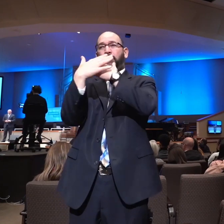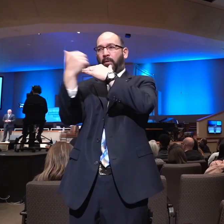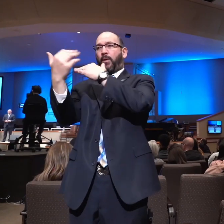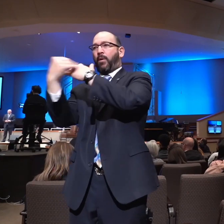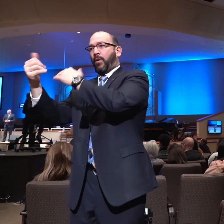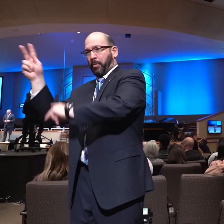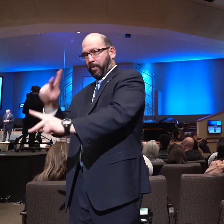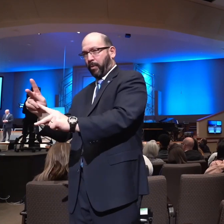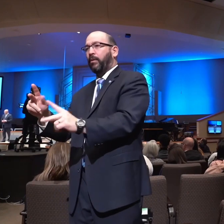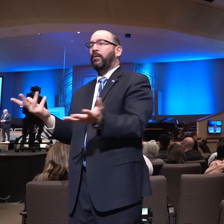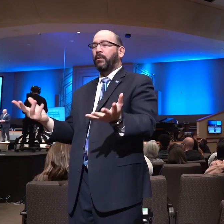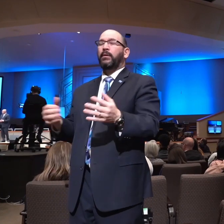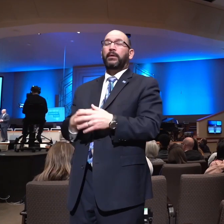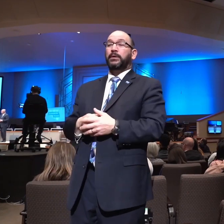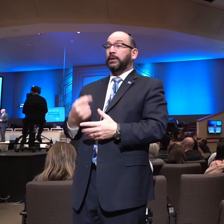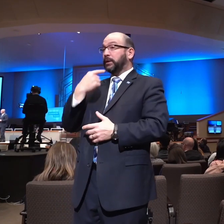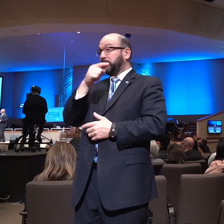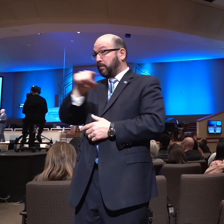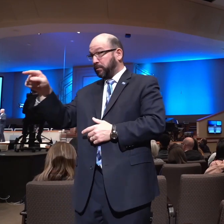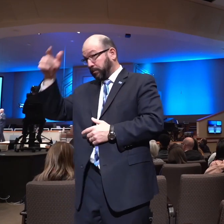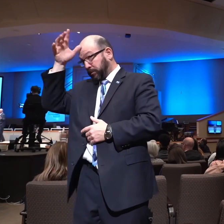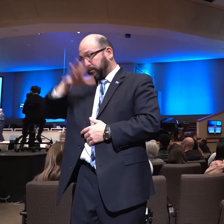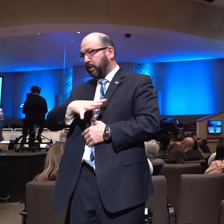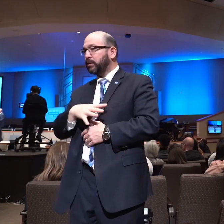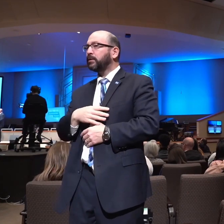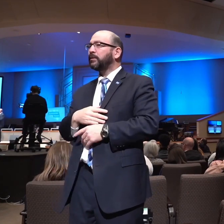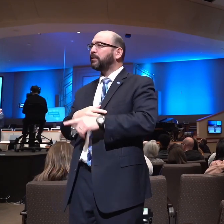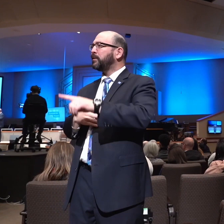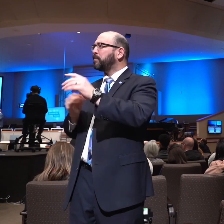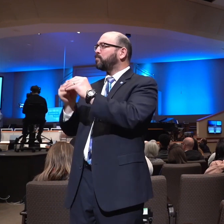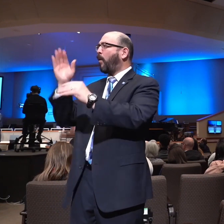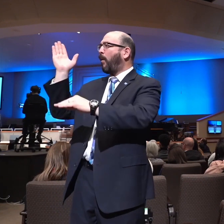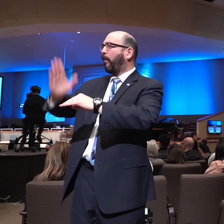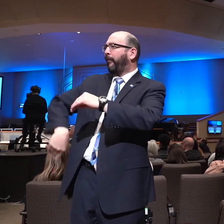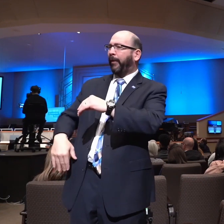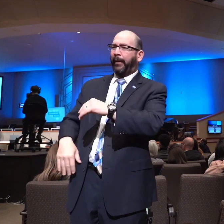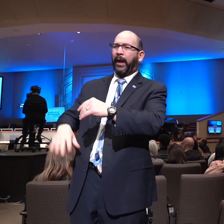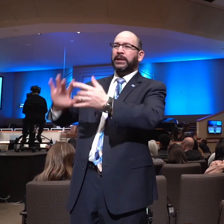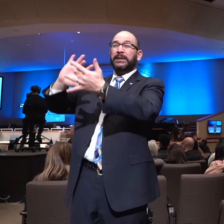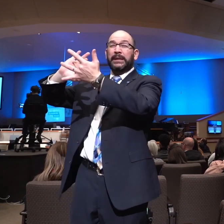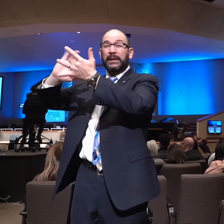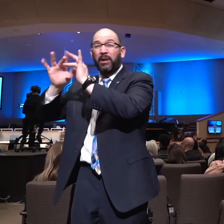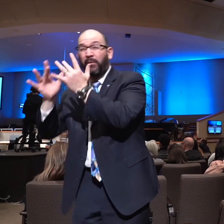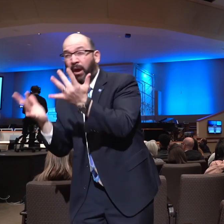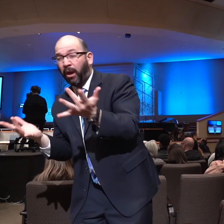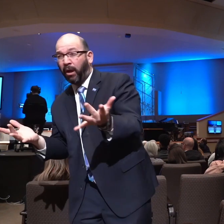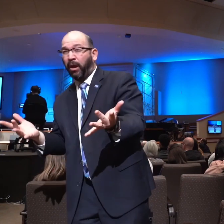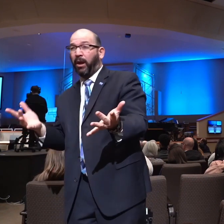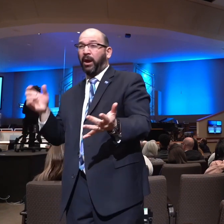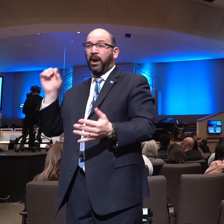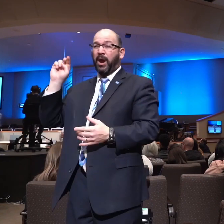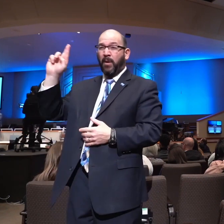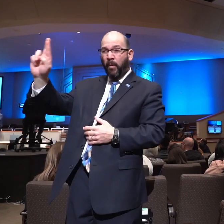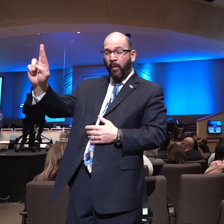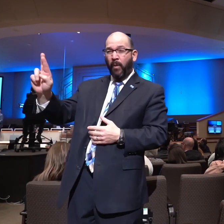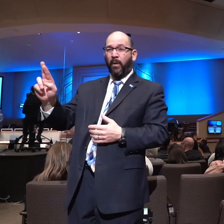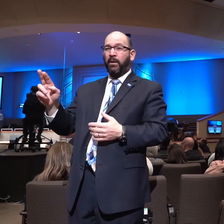But I often tell these young men that more than they need a website, more than they need a fancy jingle or a song or some fancy